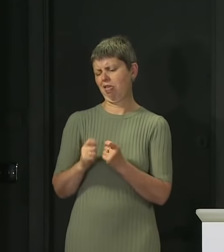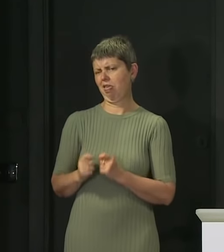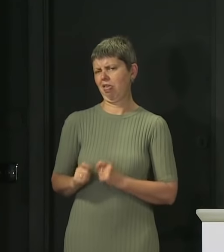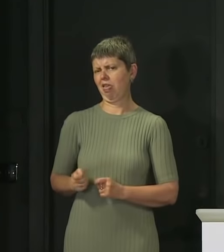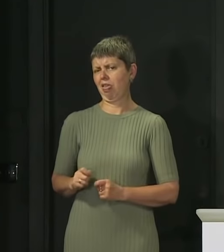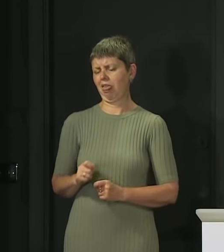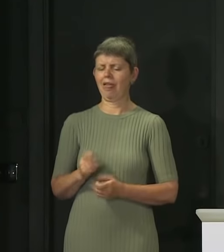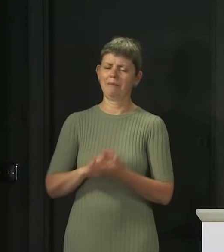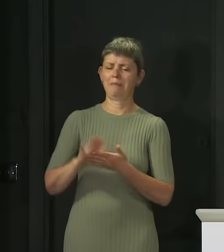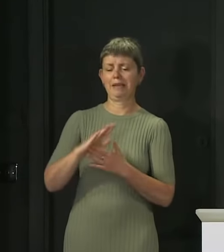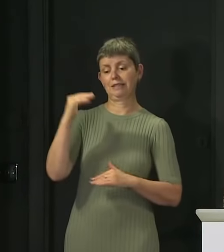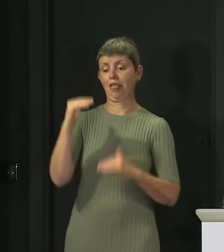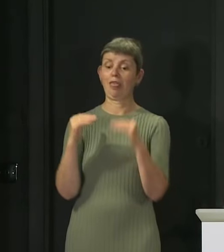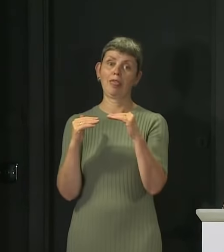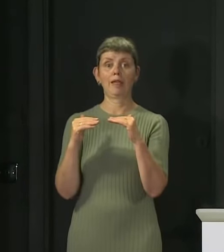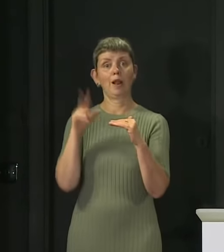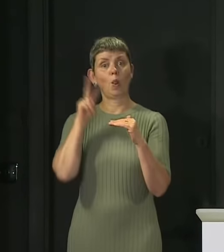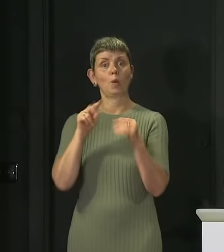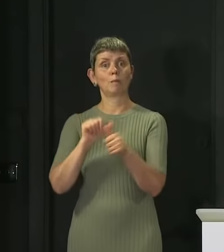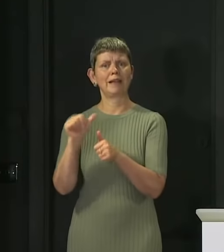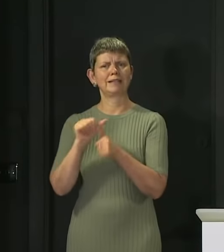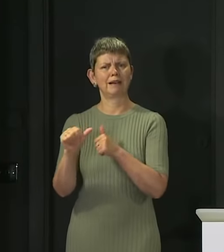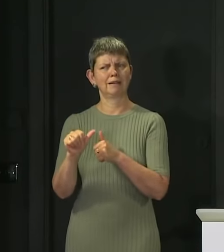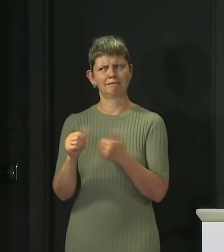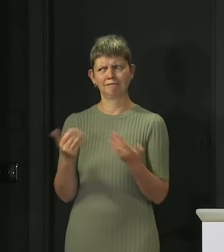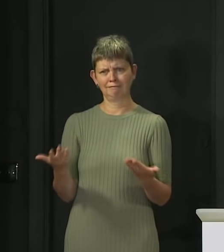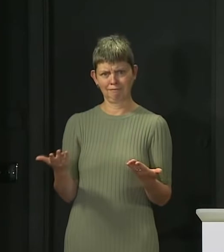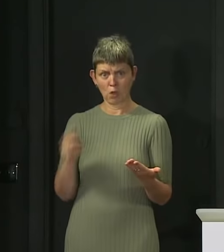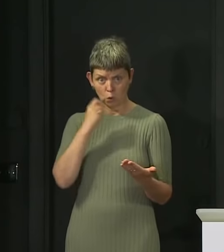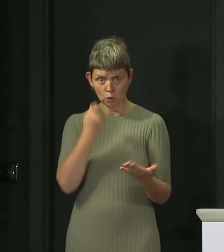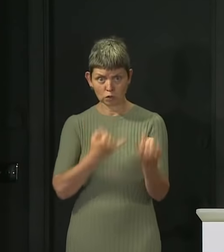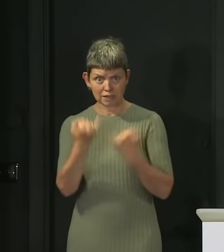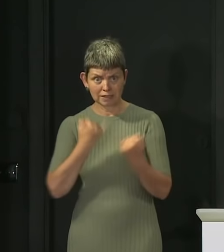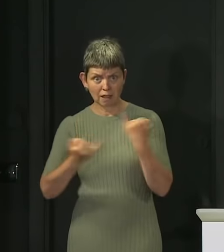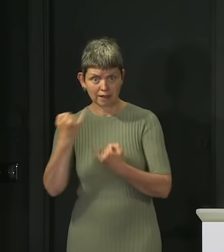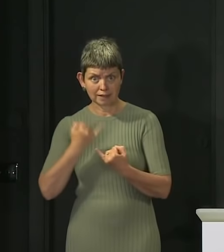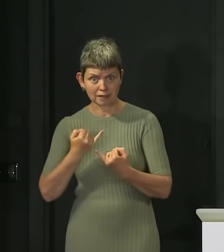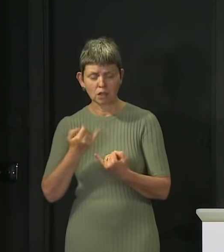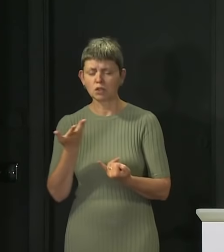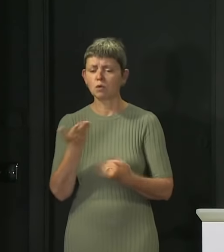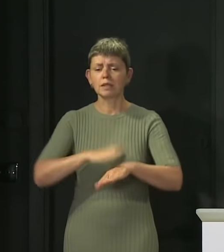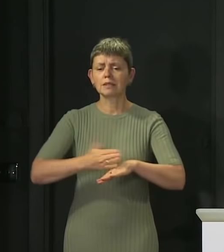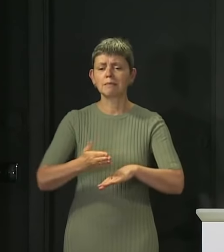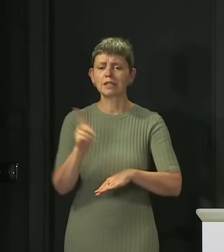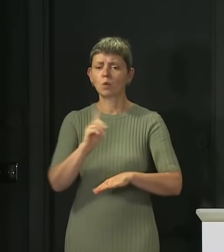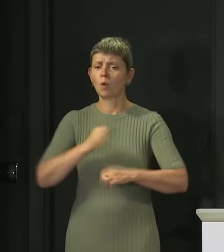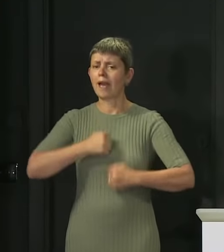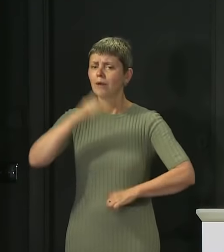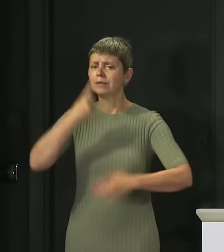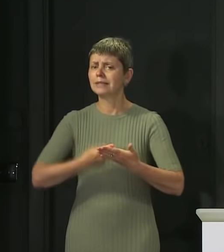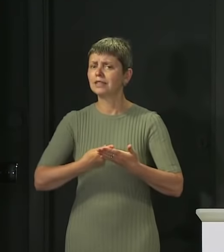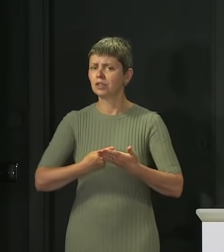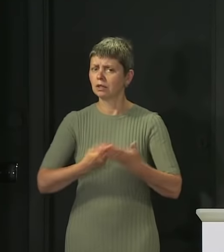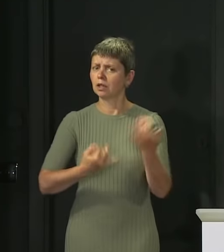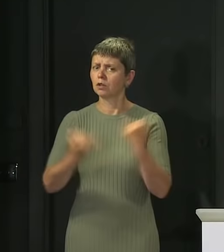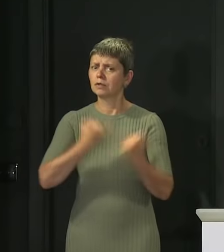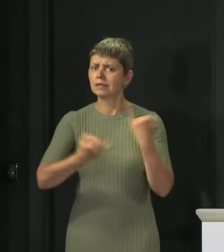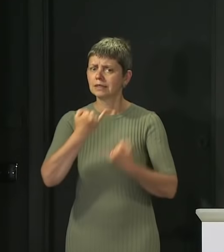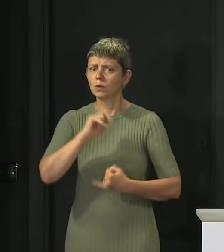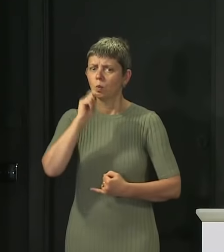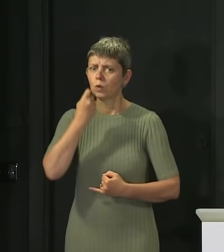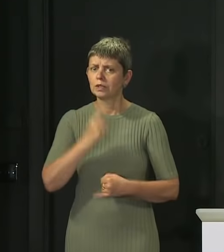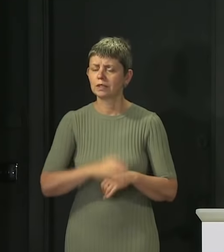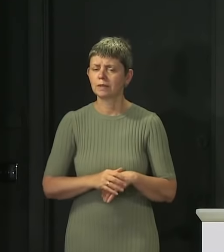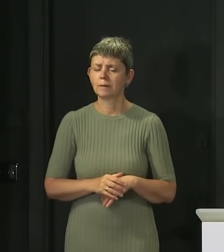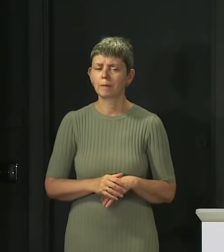look better? So we would have faced criticisms, whatever. But my answer there, of